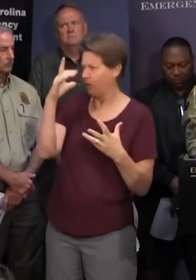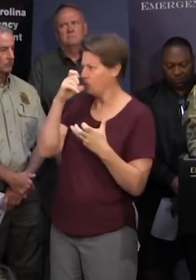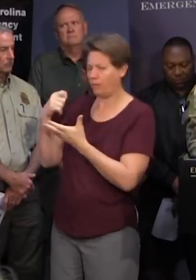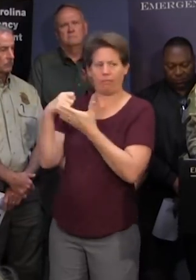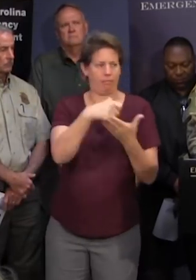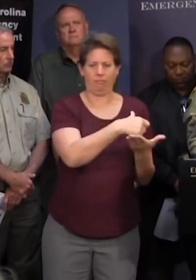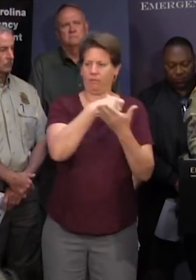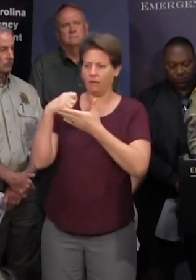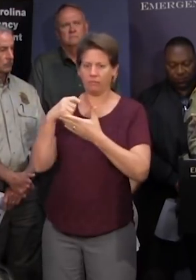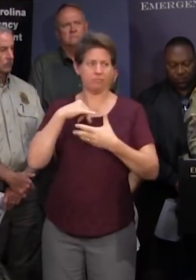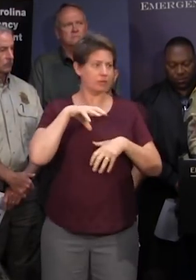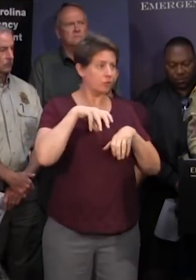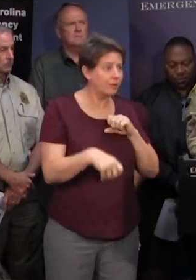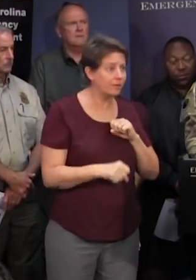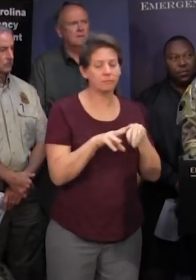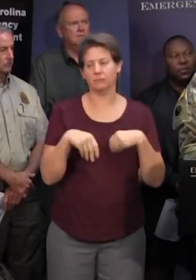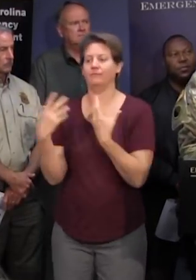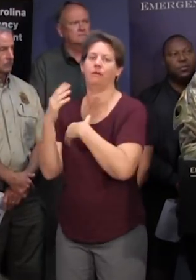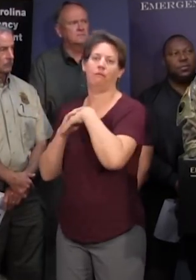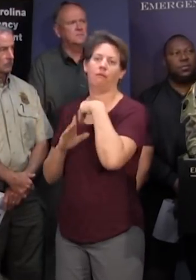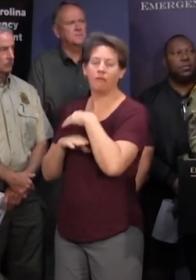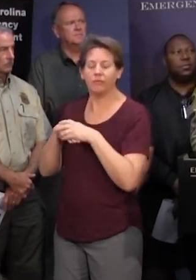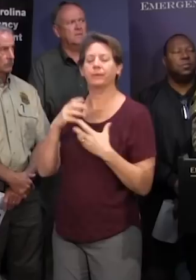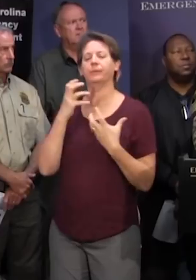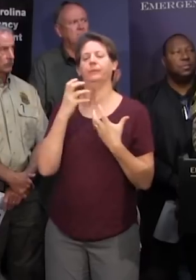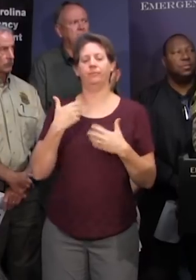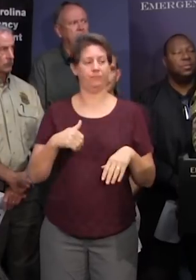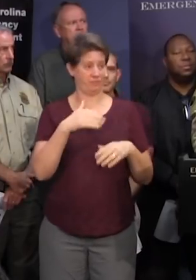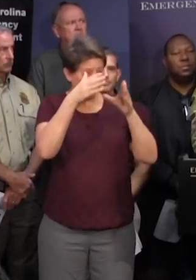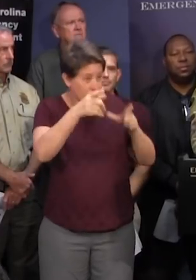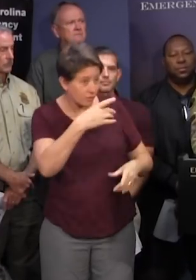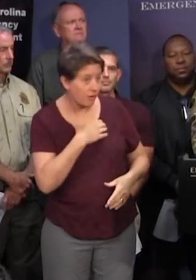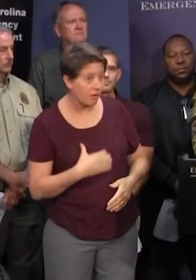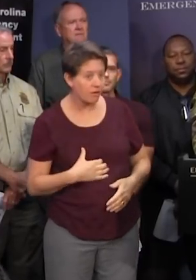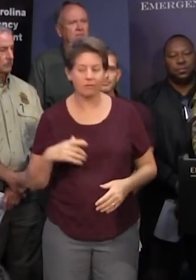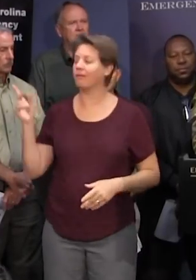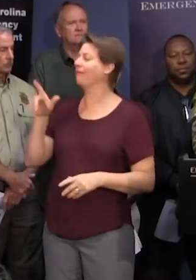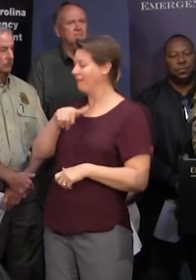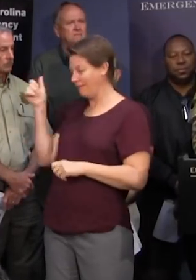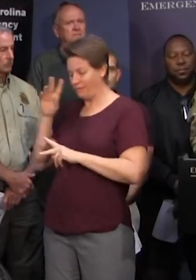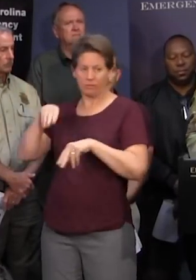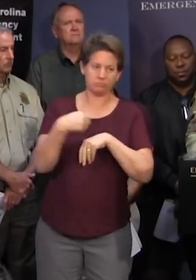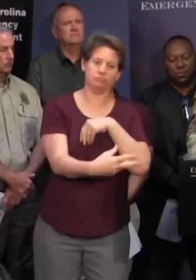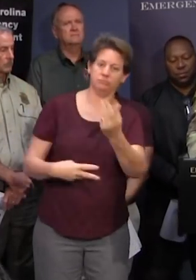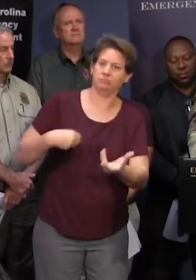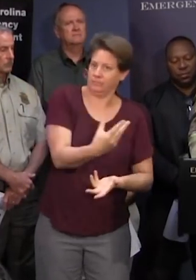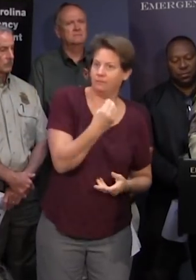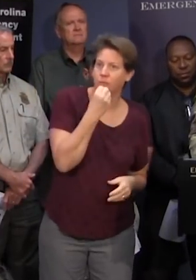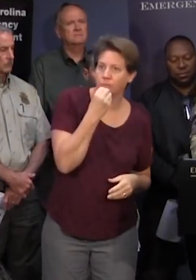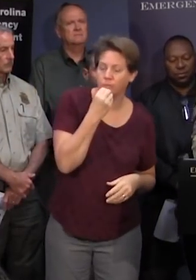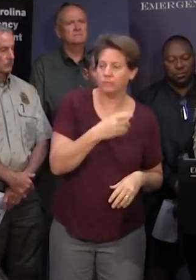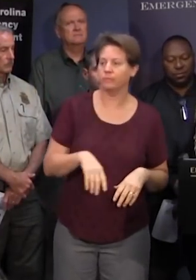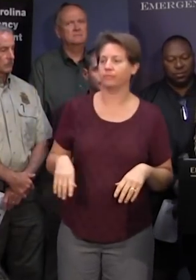there are those that are comforting when someone is hungry there are those that are feeding and where are those